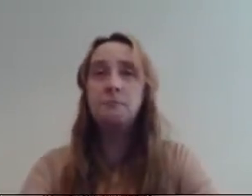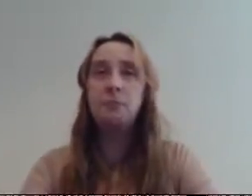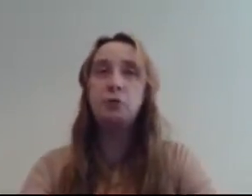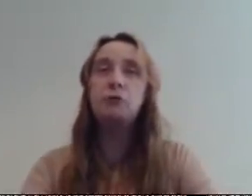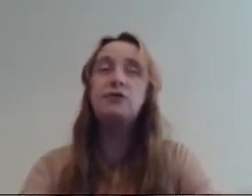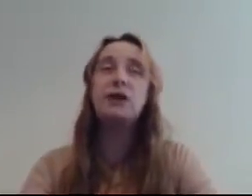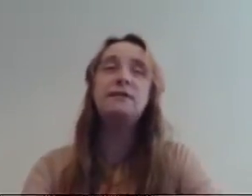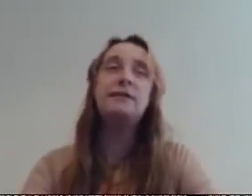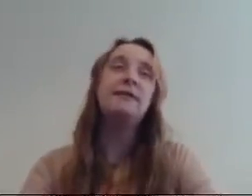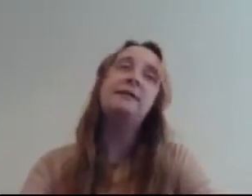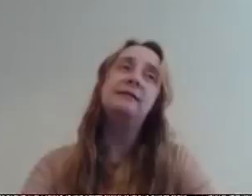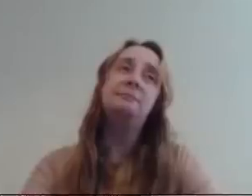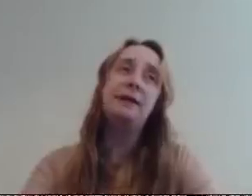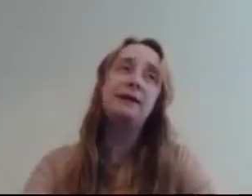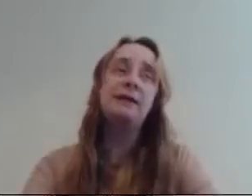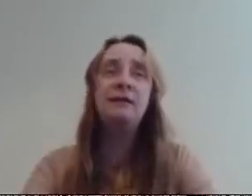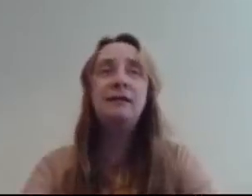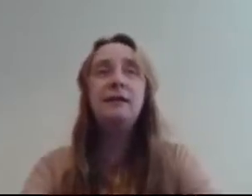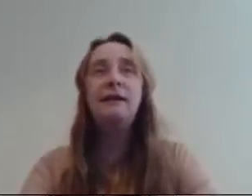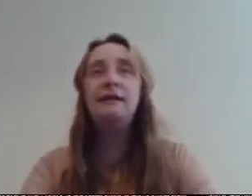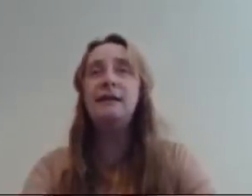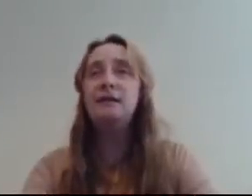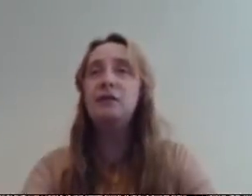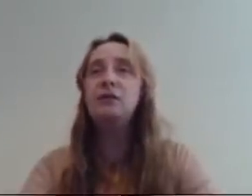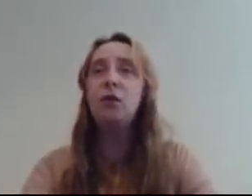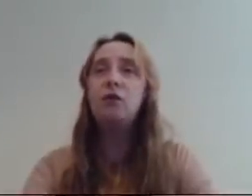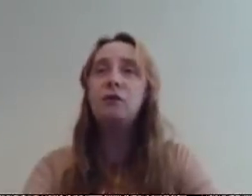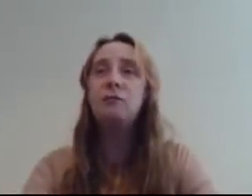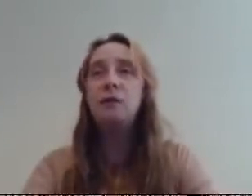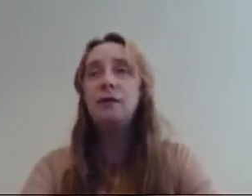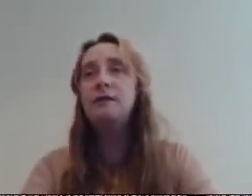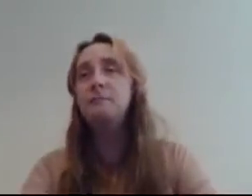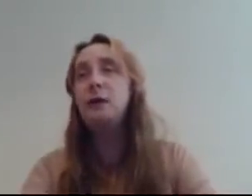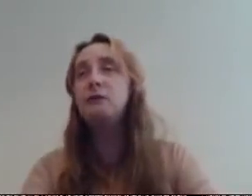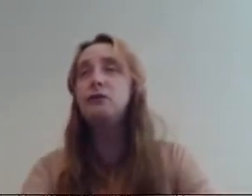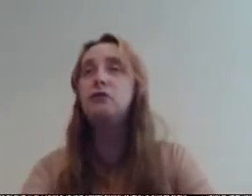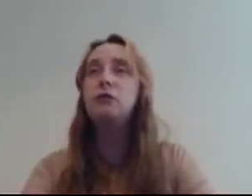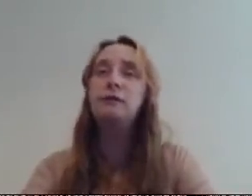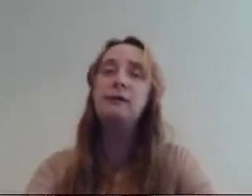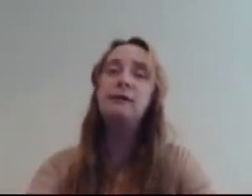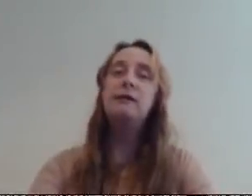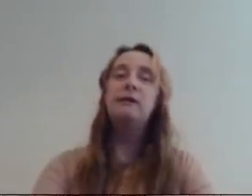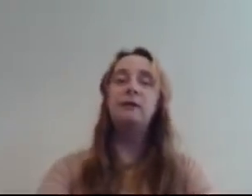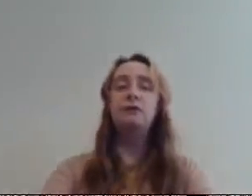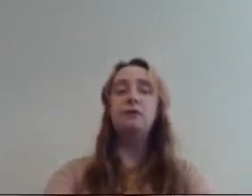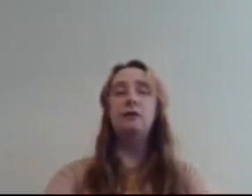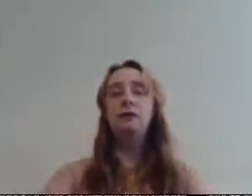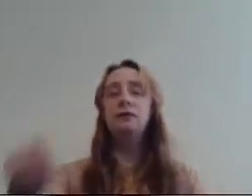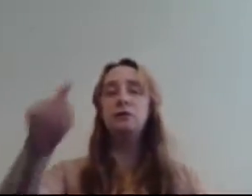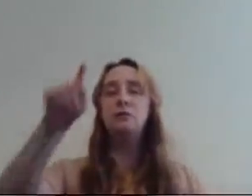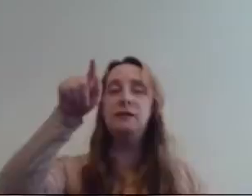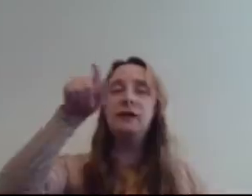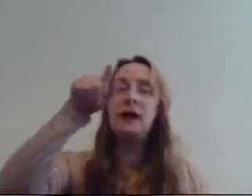but we don't try to take the lead to his bait and yet can you talk and his pals can you talk either like you that's how he was doing that